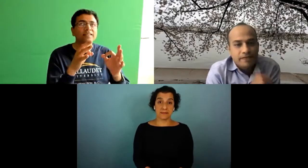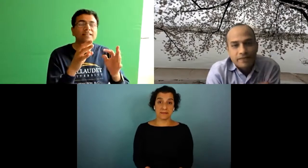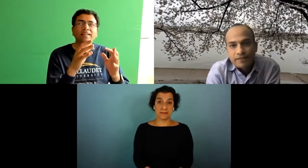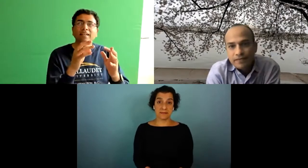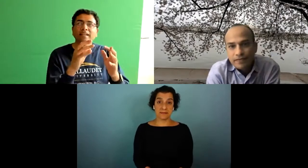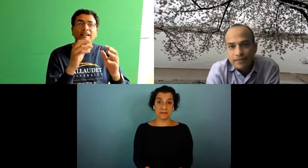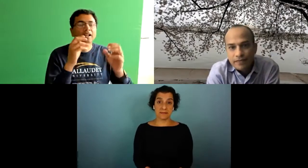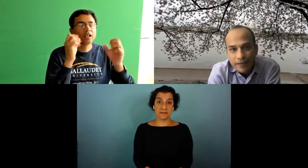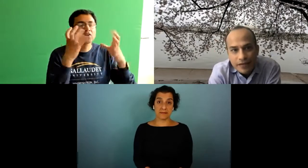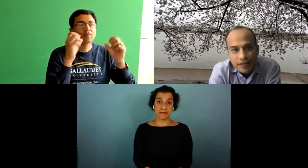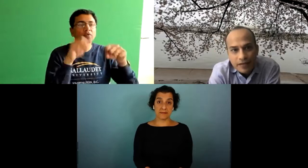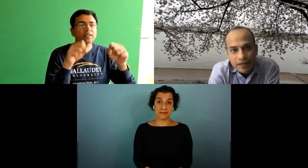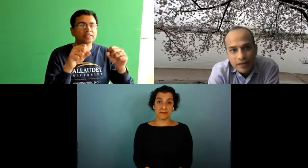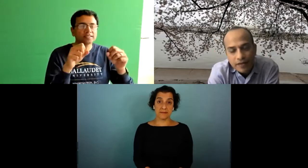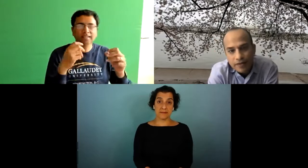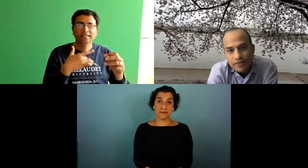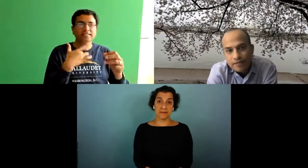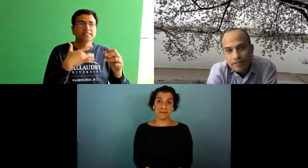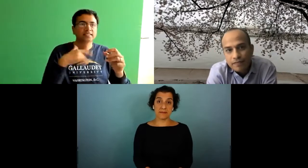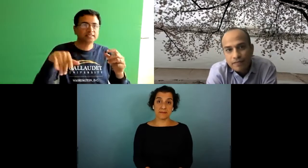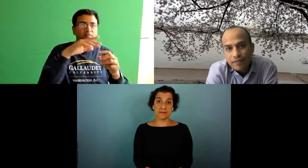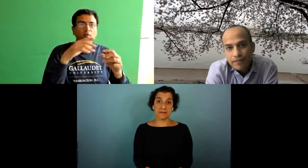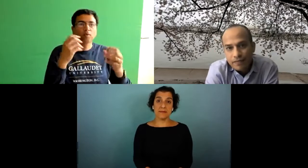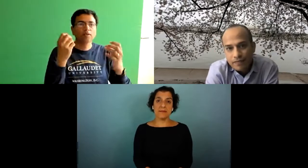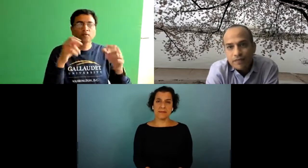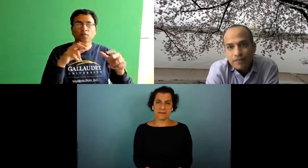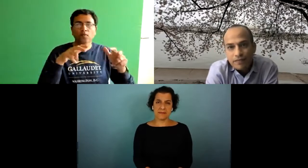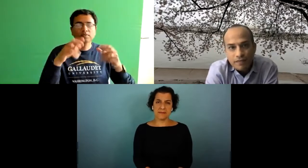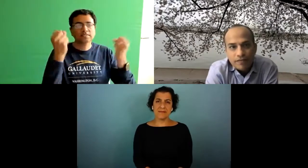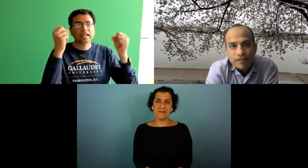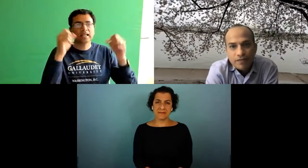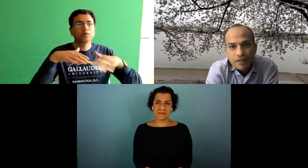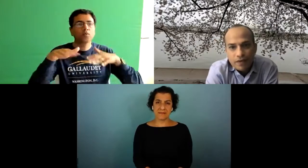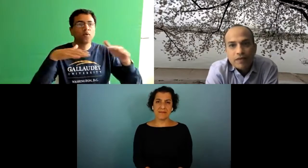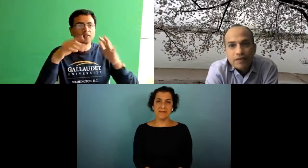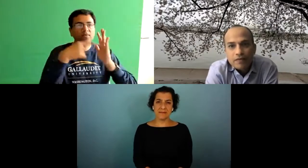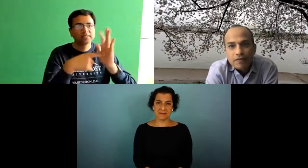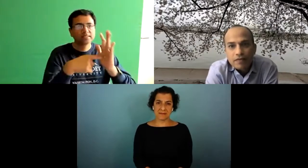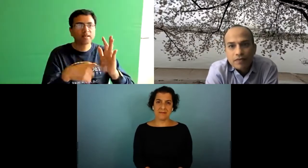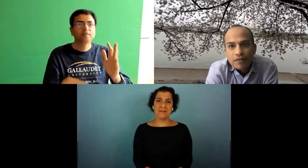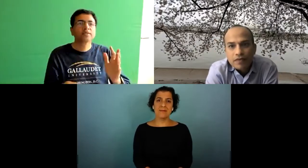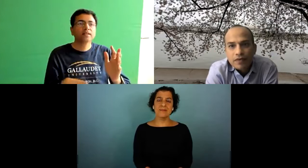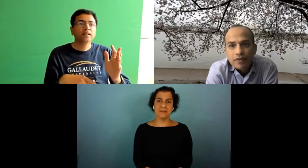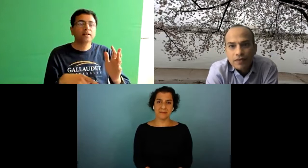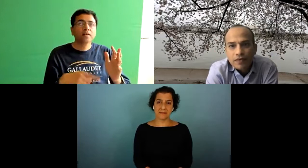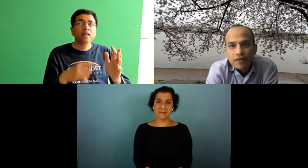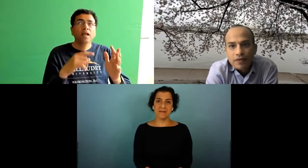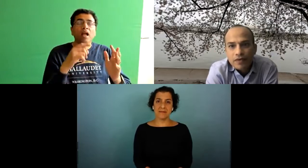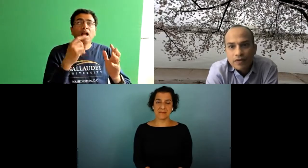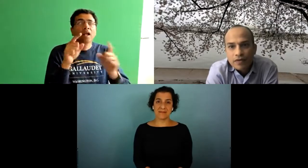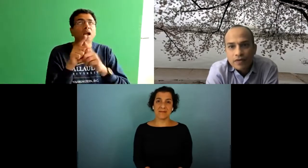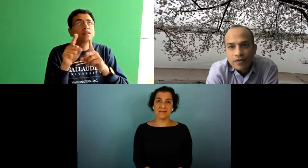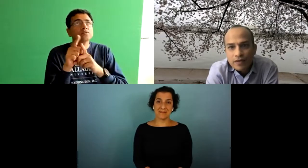yeah definitely um there's lots of potential for sensing the environment like